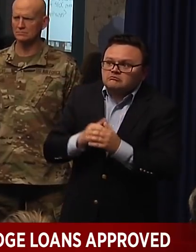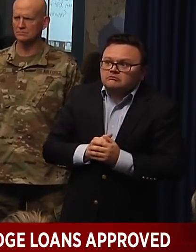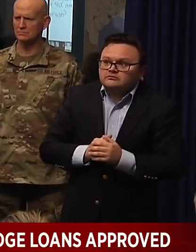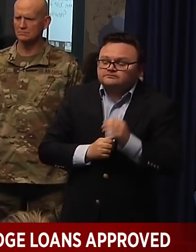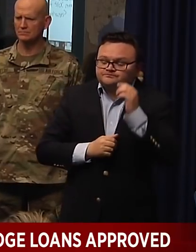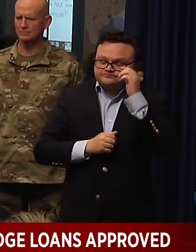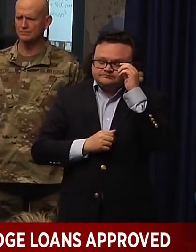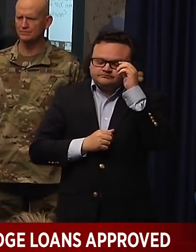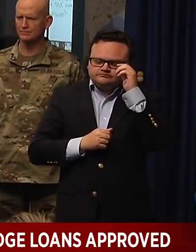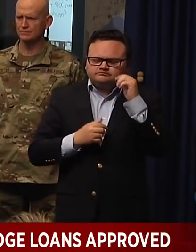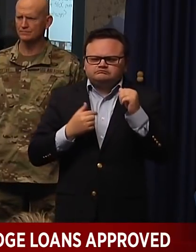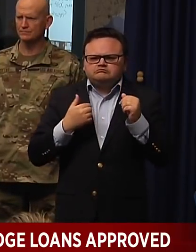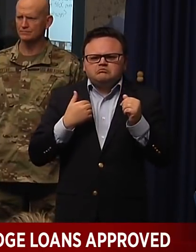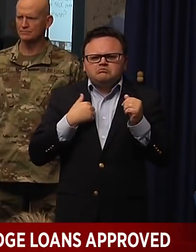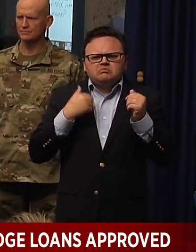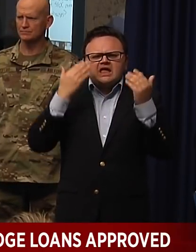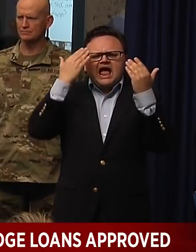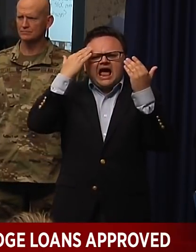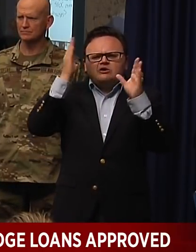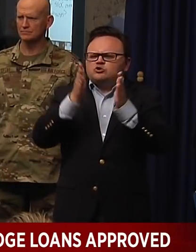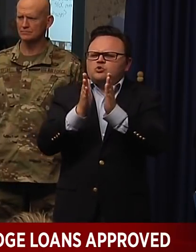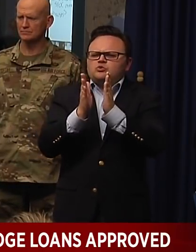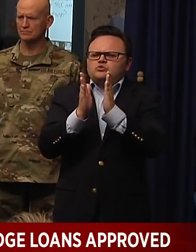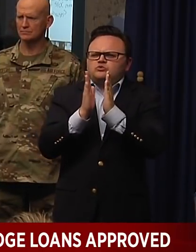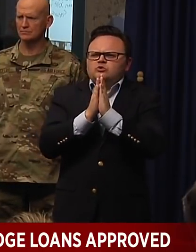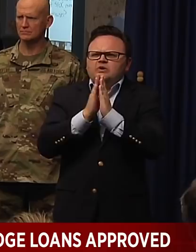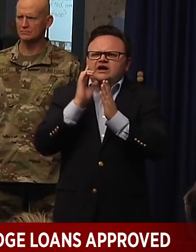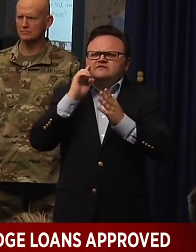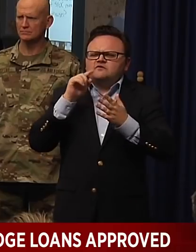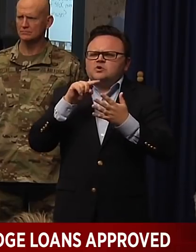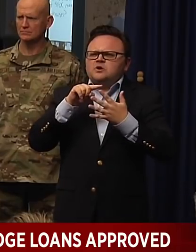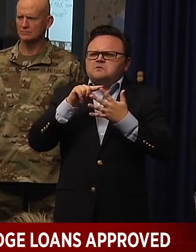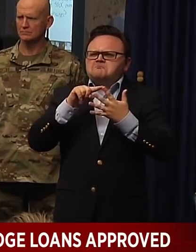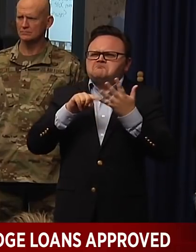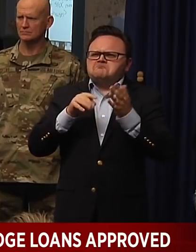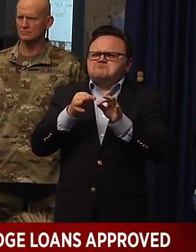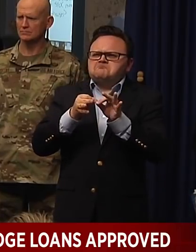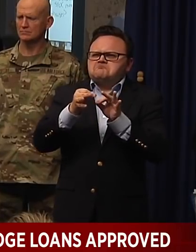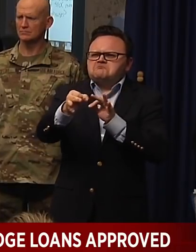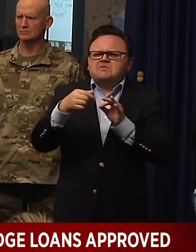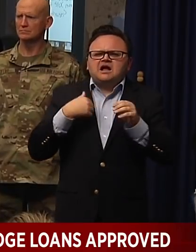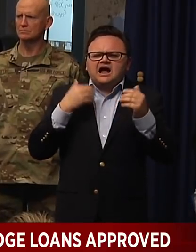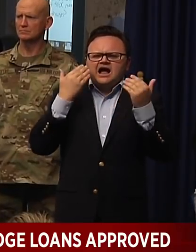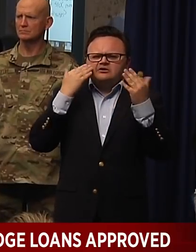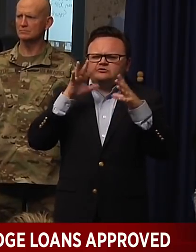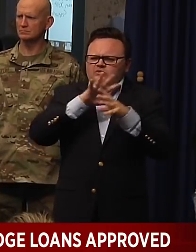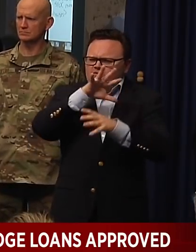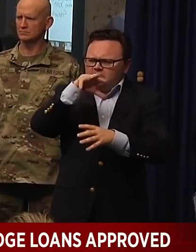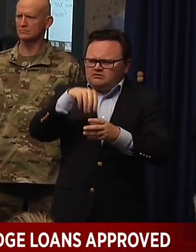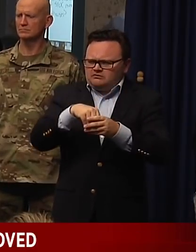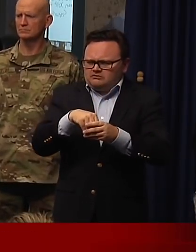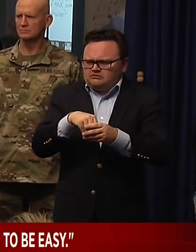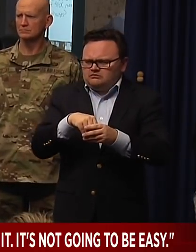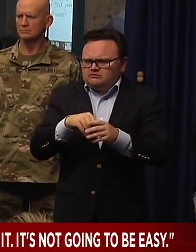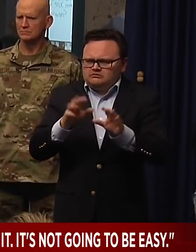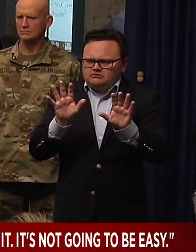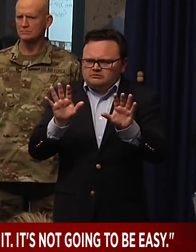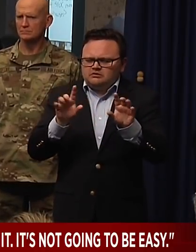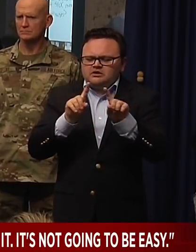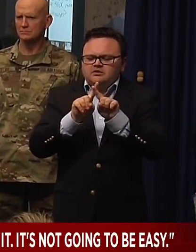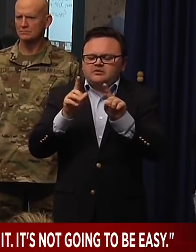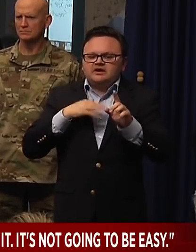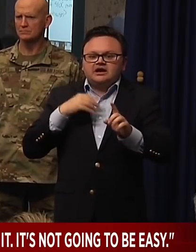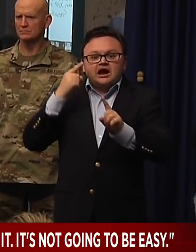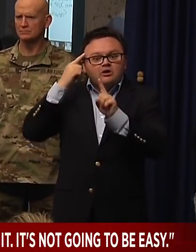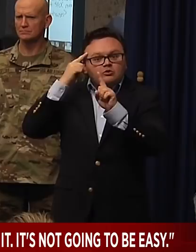I don't know specifically what requests we've received, but I would say that we're interested in looking at any action we can take that will